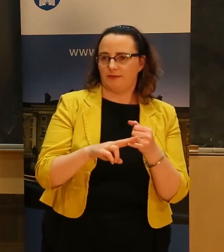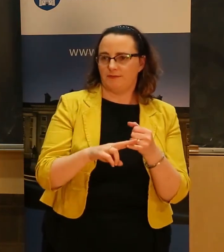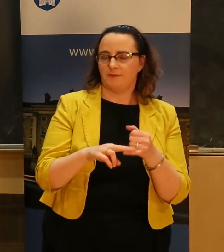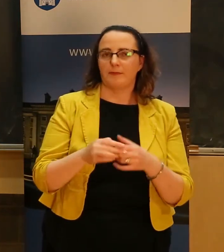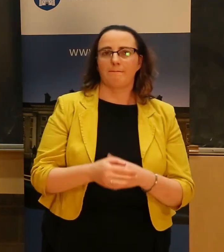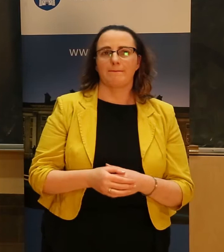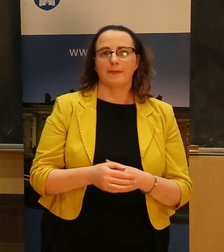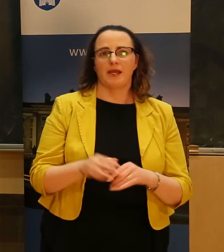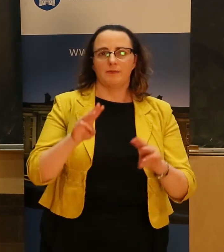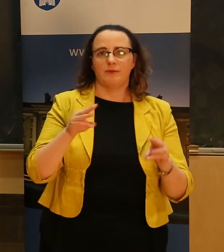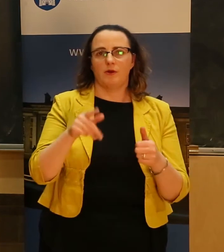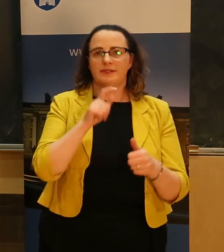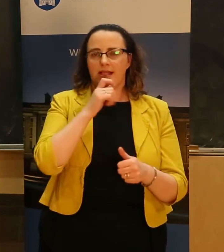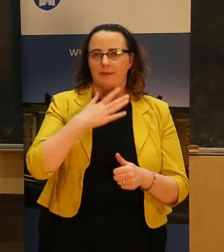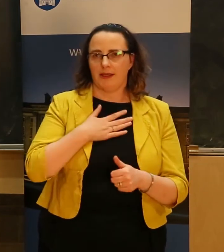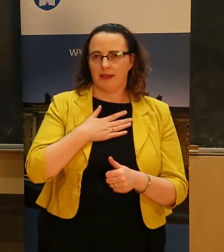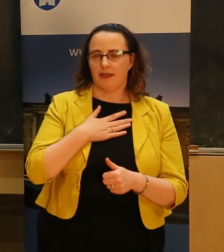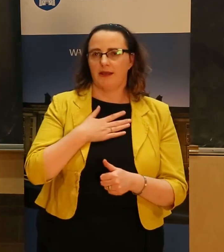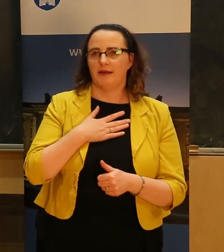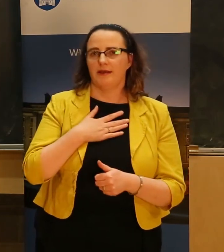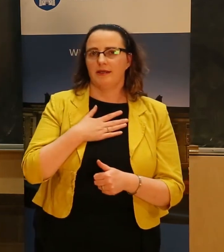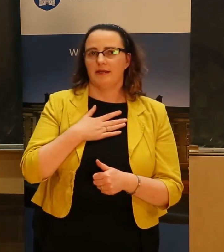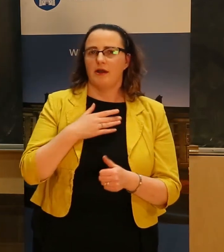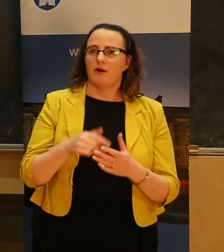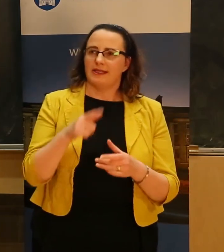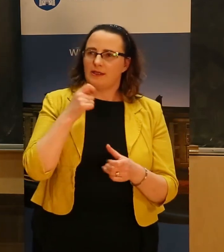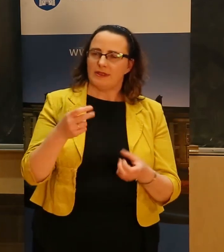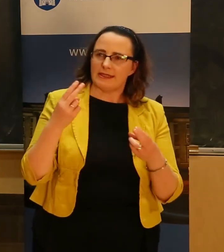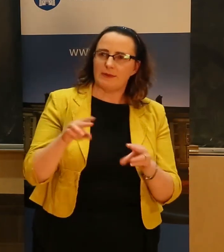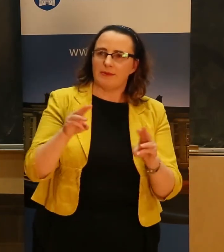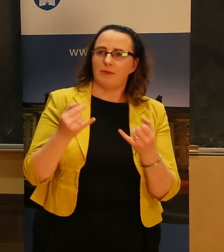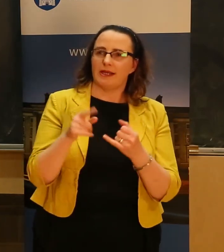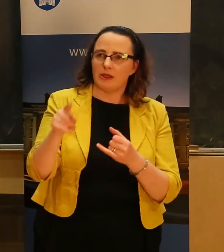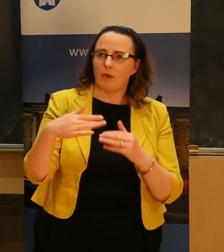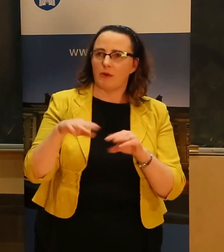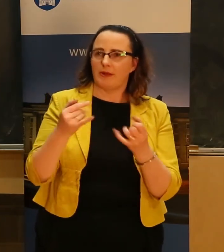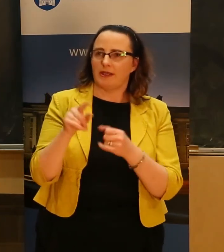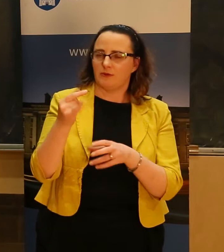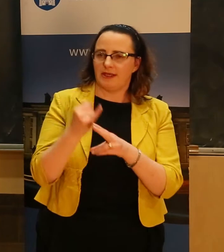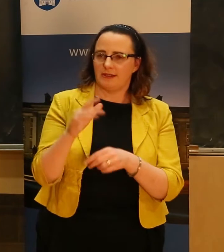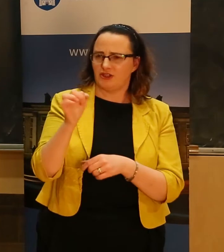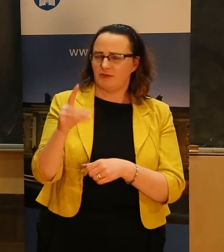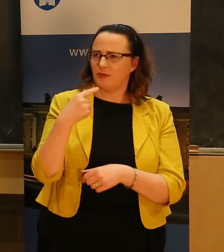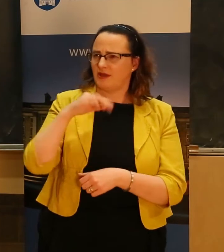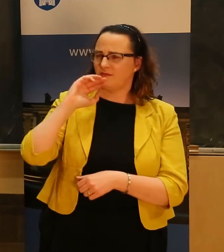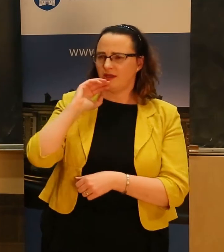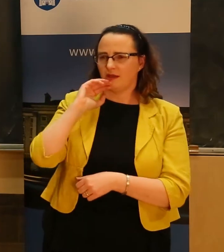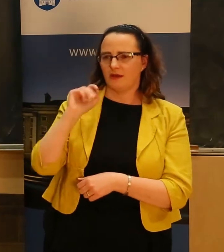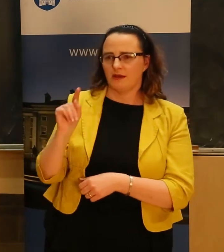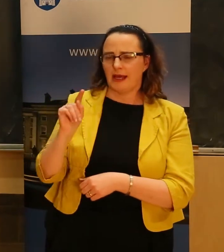People always tell me, we need more people like you and the Shannon. But what does that mean?